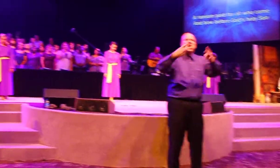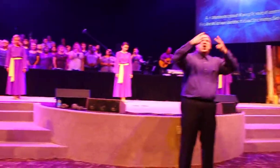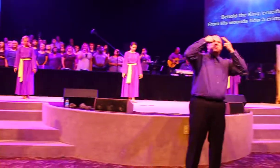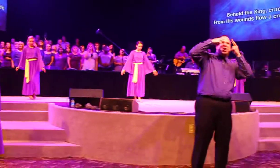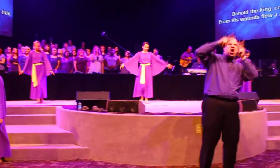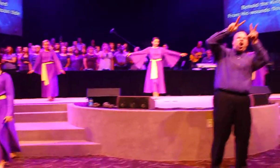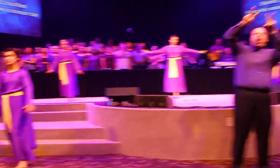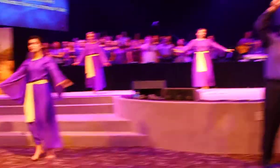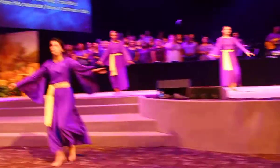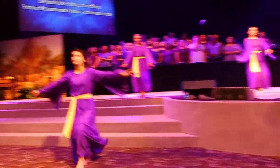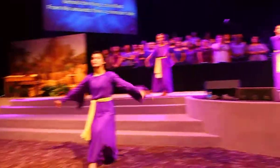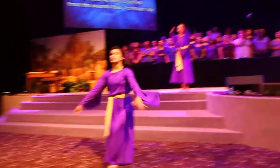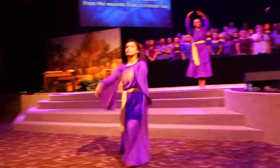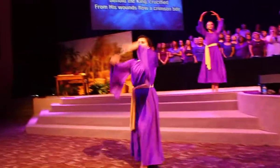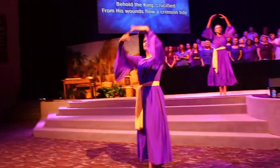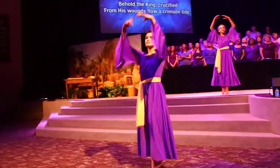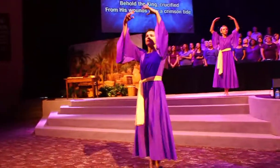Behold the King